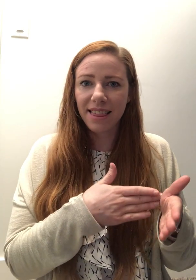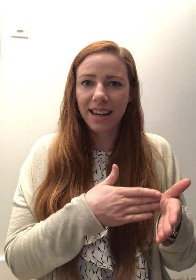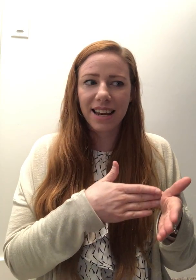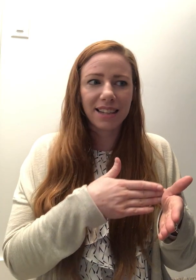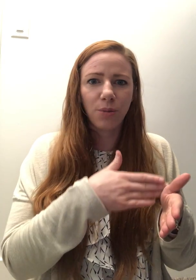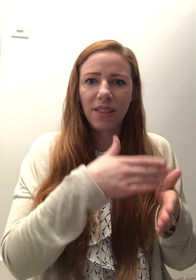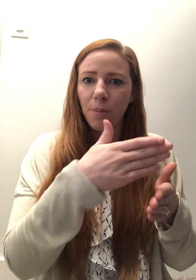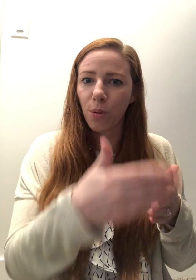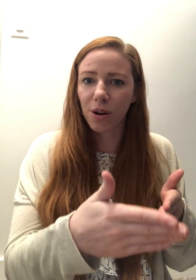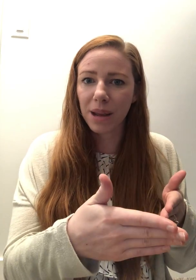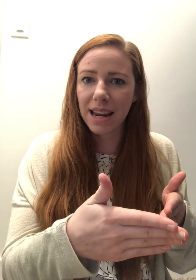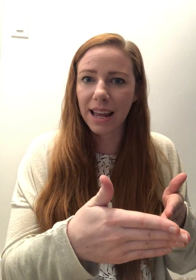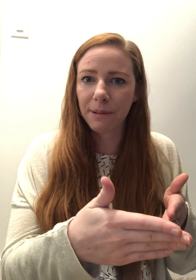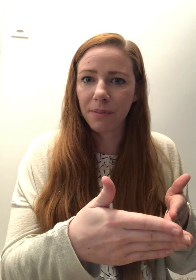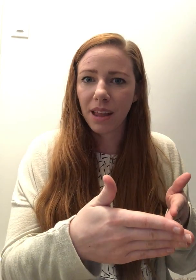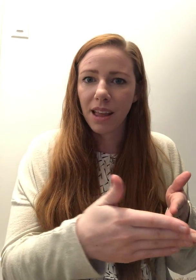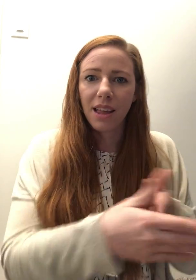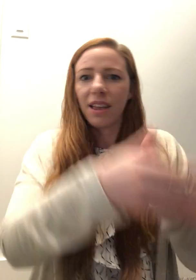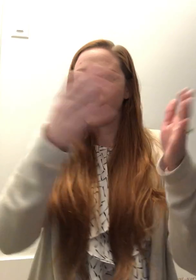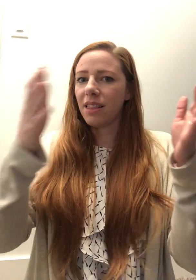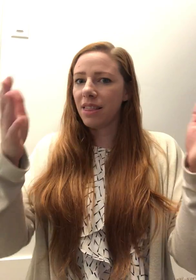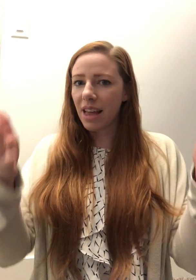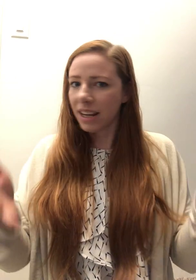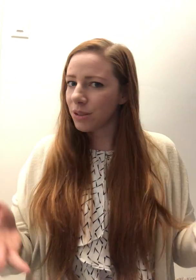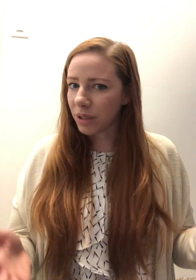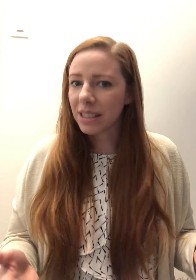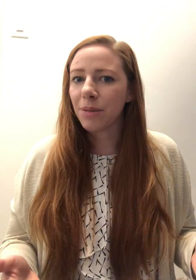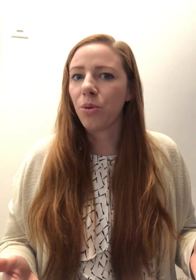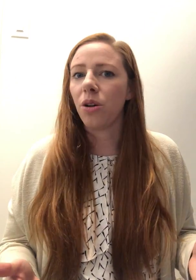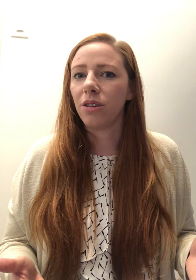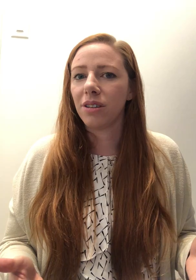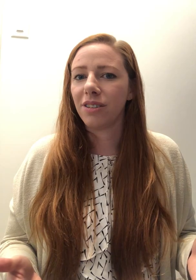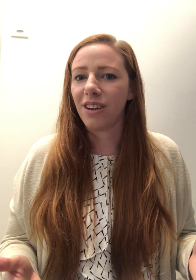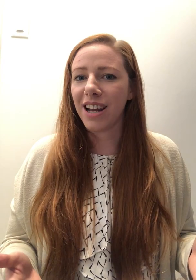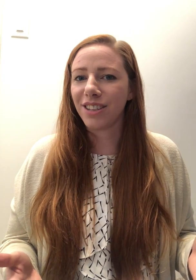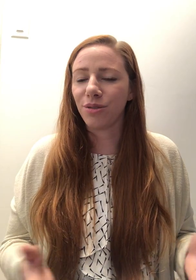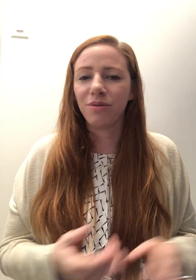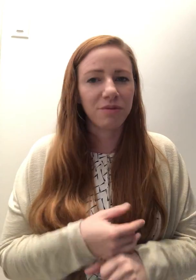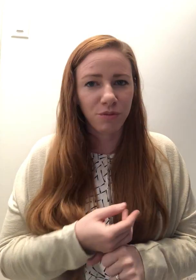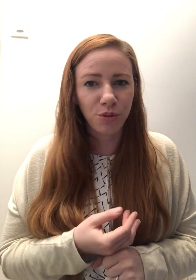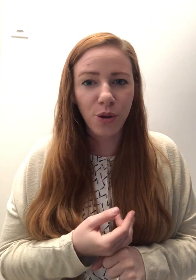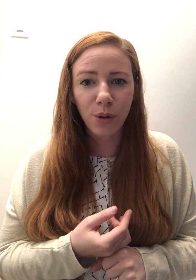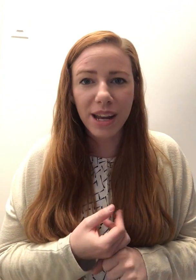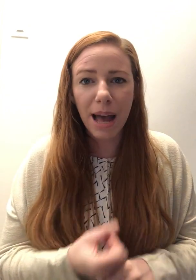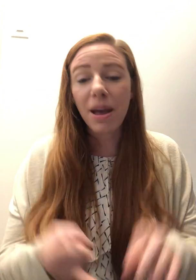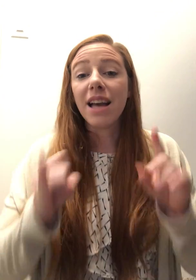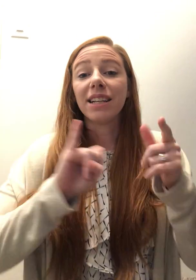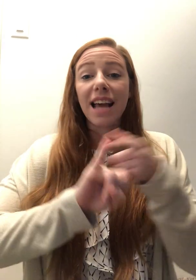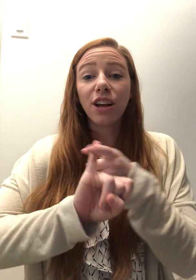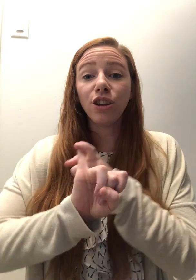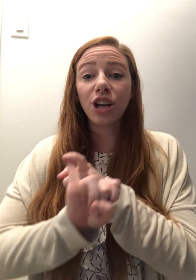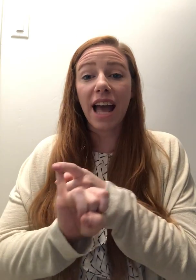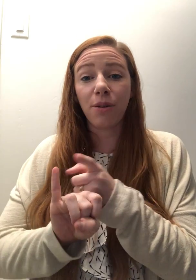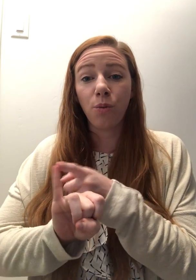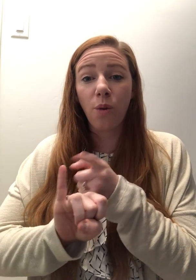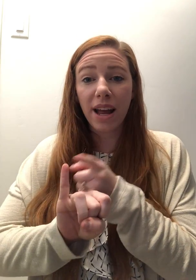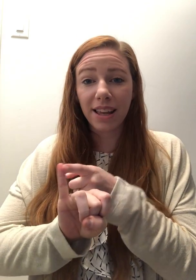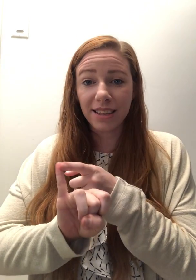then that takes away that boredom eating, then it's really simple, right? So quick recap, take a look at what is